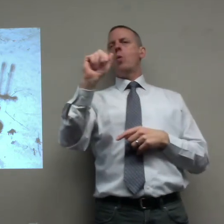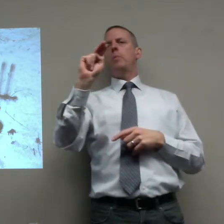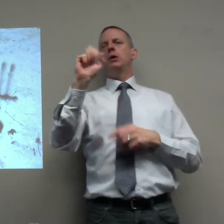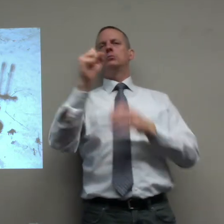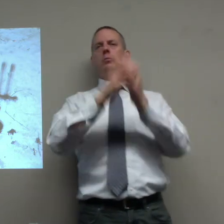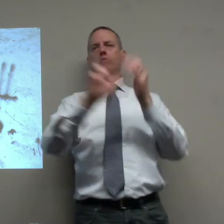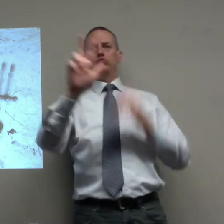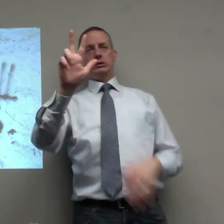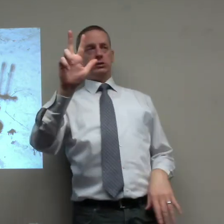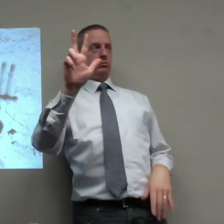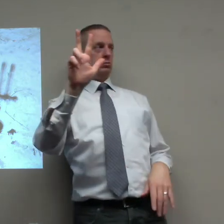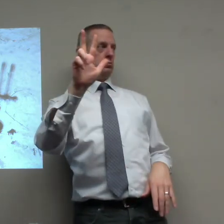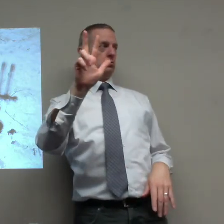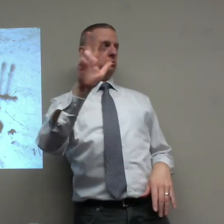about it in Romans chapter 3.